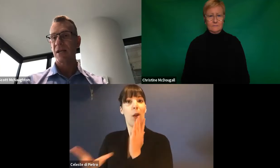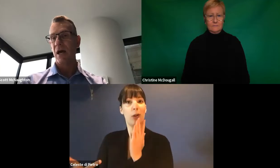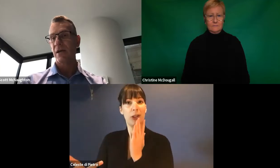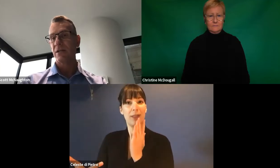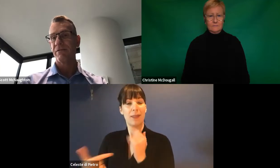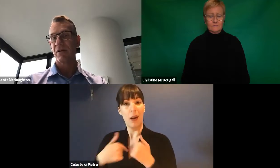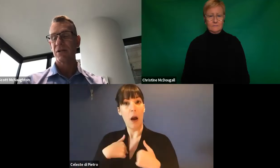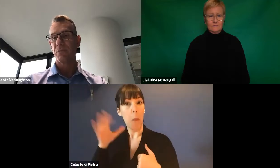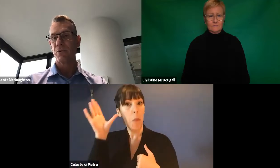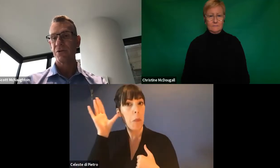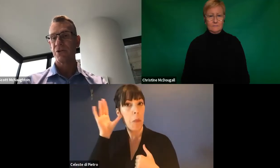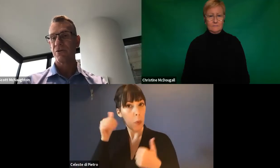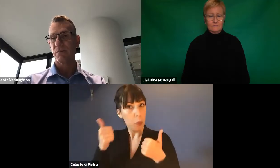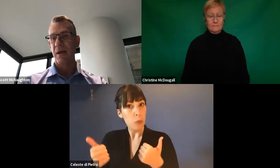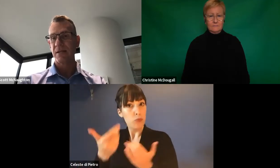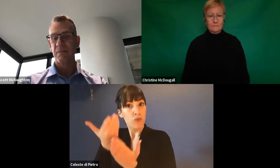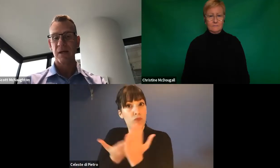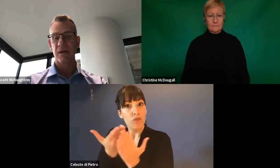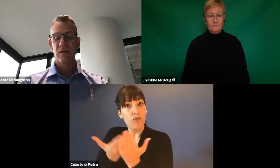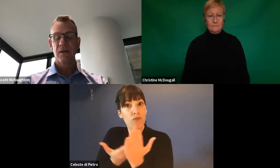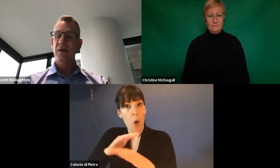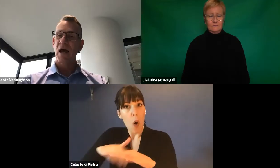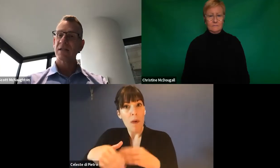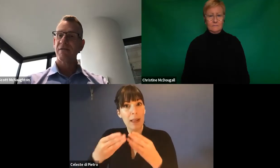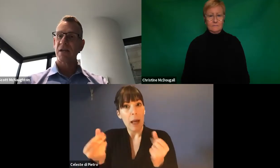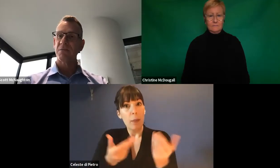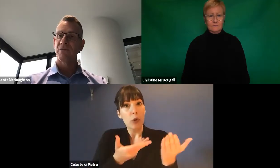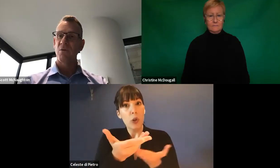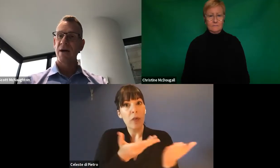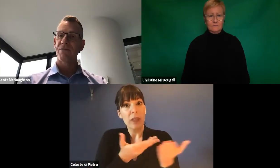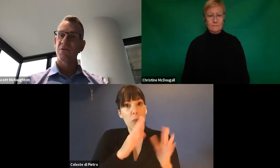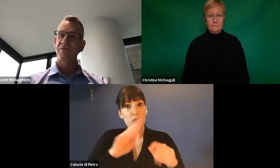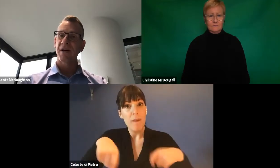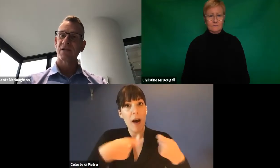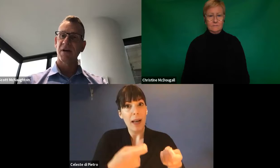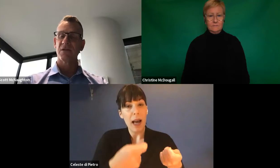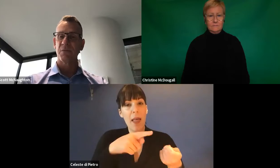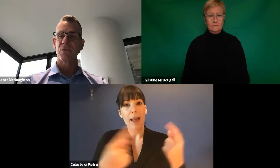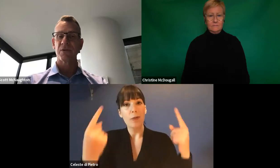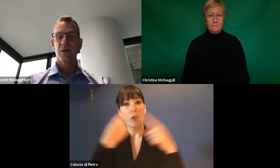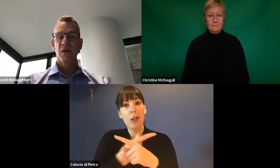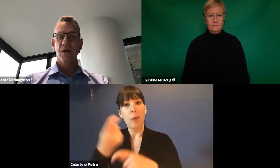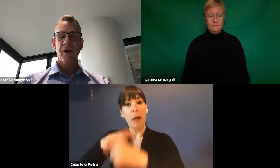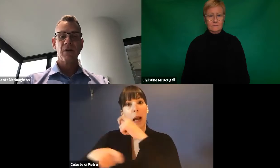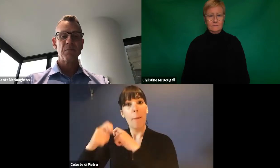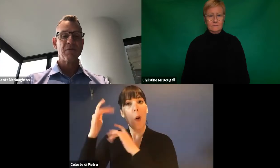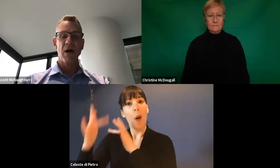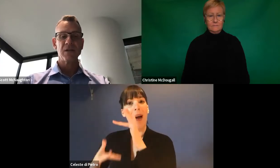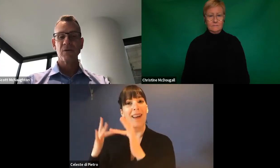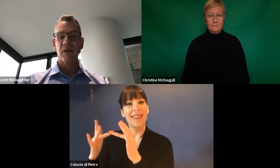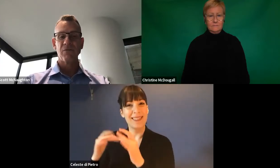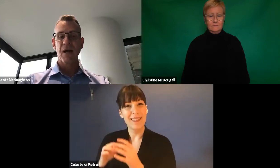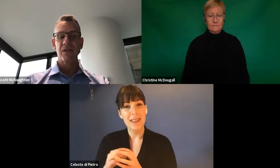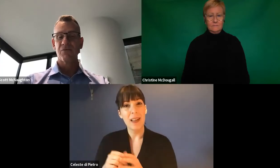adjusting how they're delivering supports during the pandemic. As they've had to move away from more face-to-face supports, we're hearing